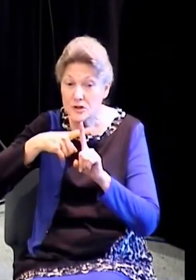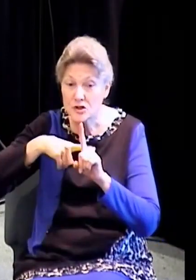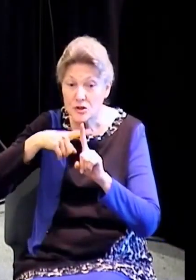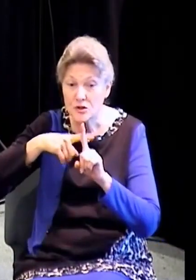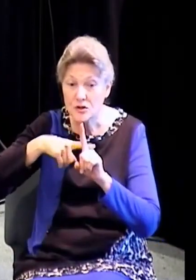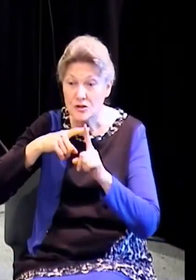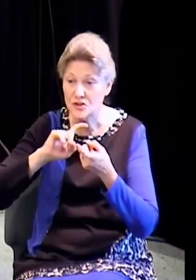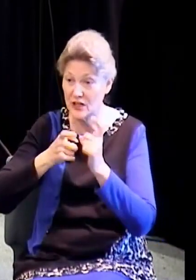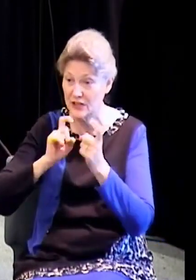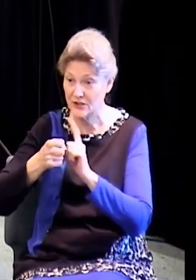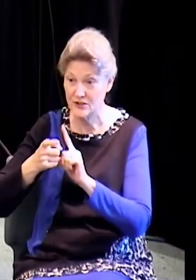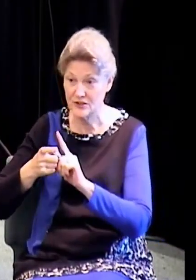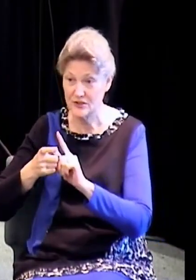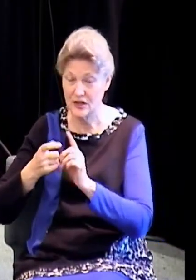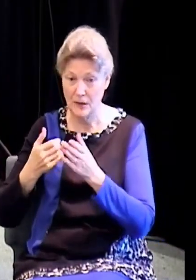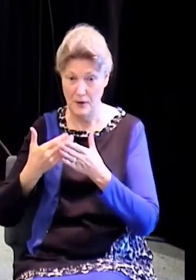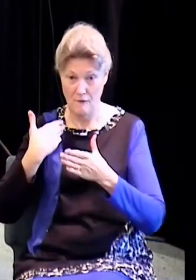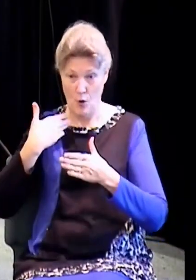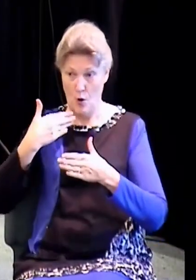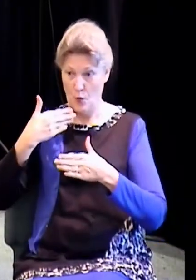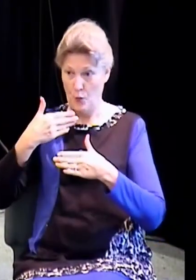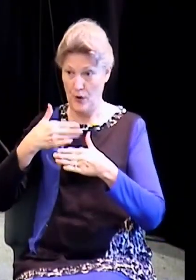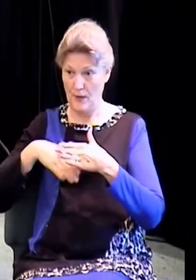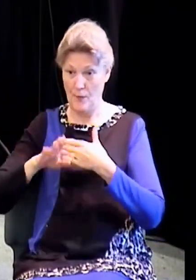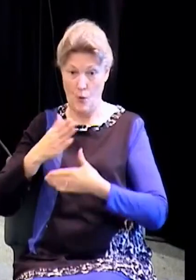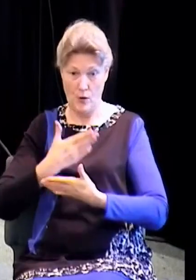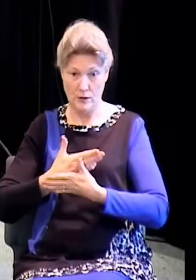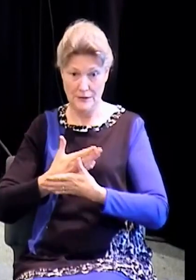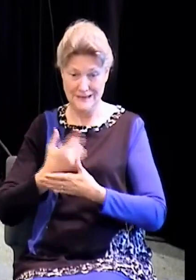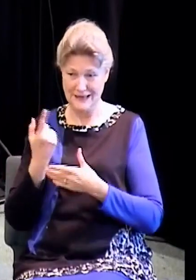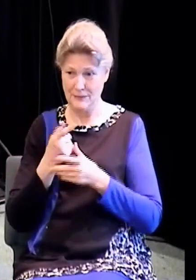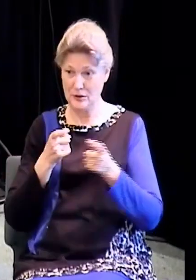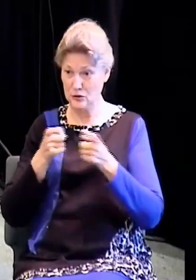Before we are born, somebody else controls the temperature for us.